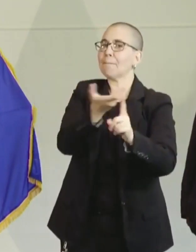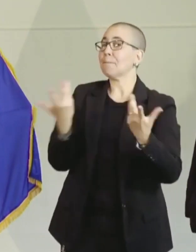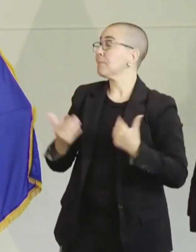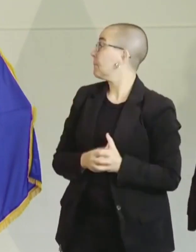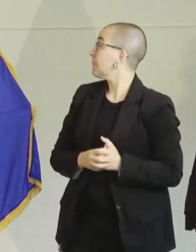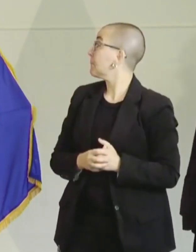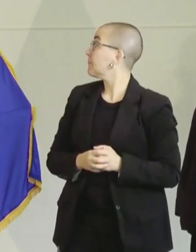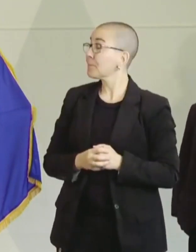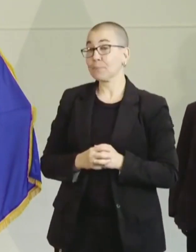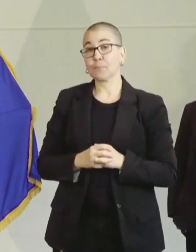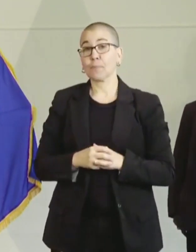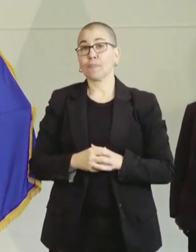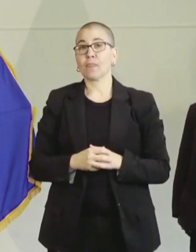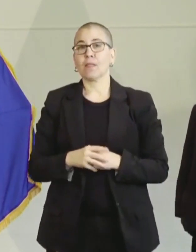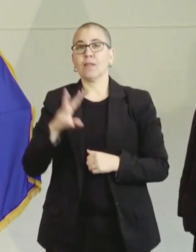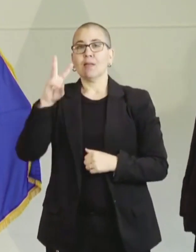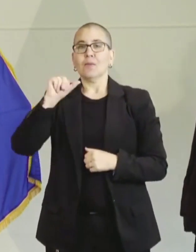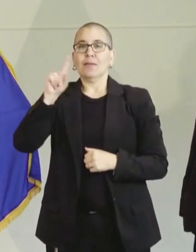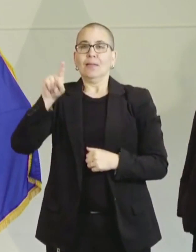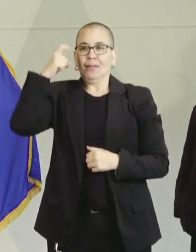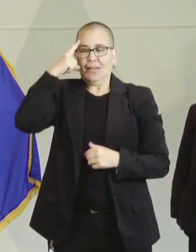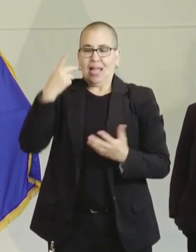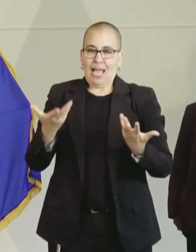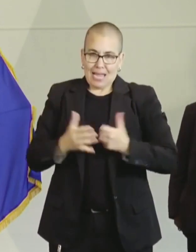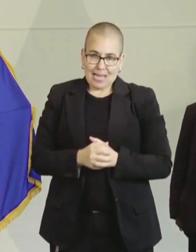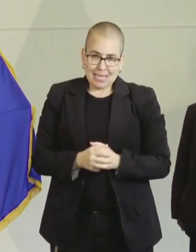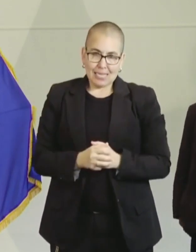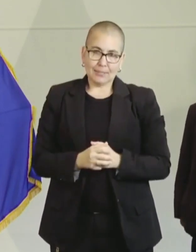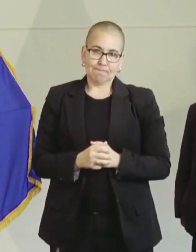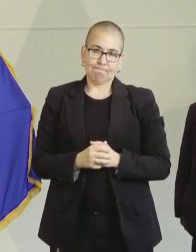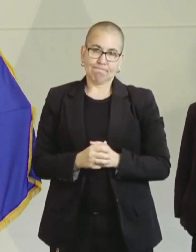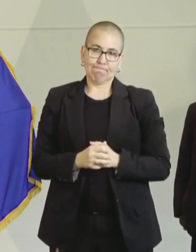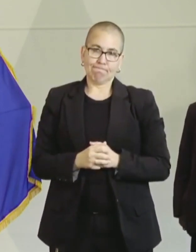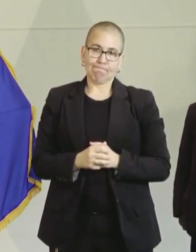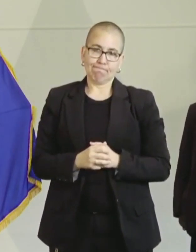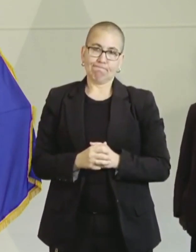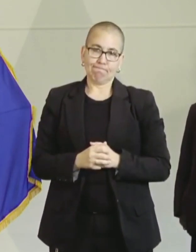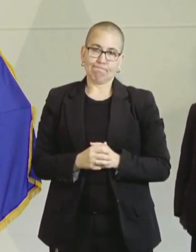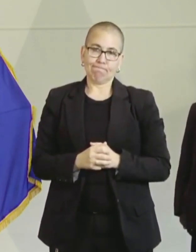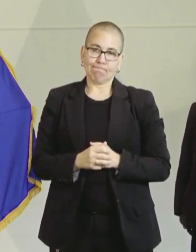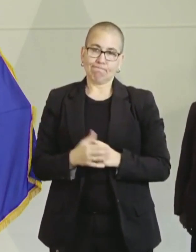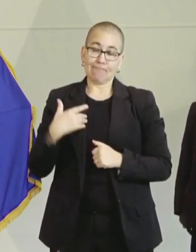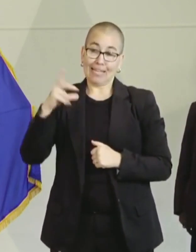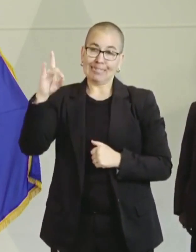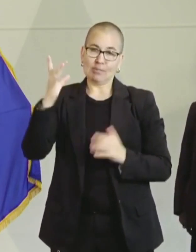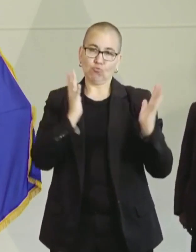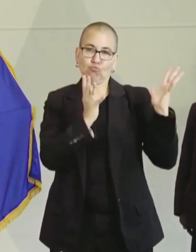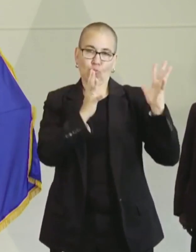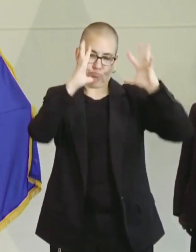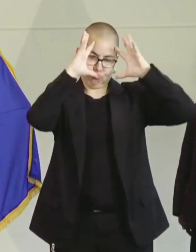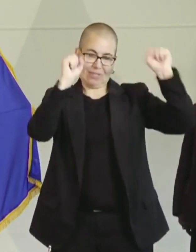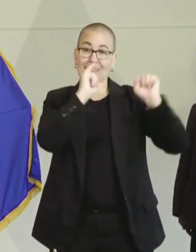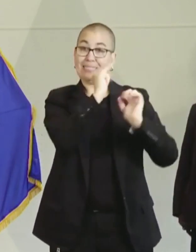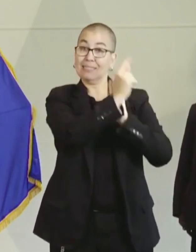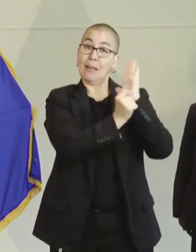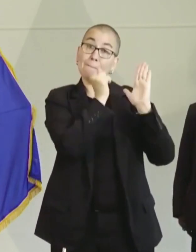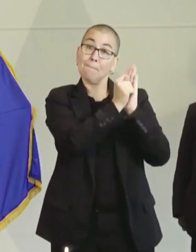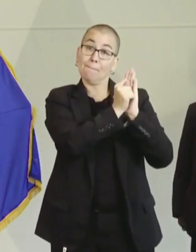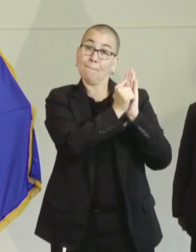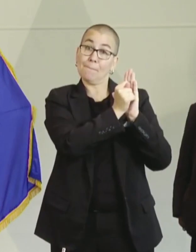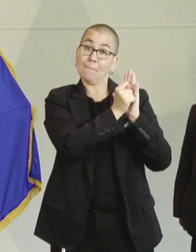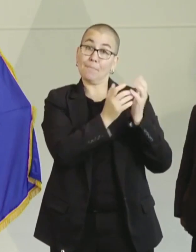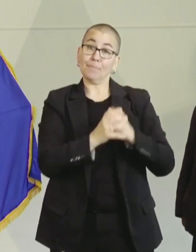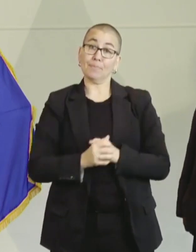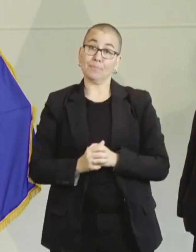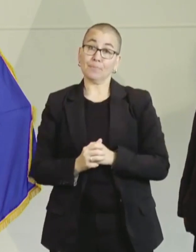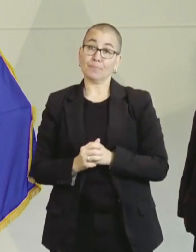Well, it's not helpful. I did speak to the President last evening. At that point in time, it was in the process